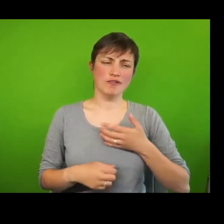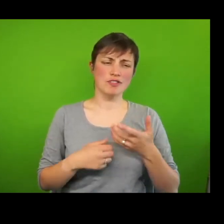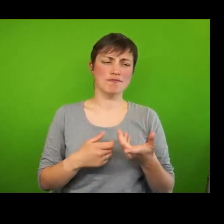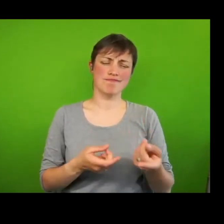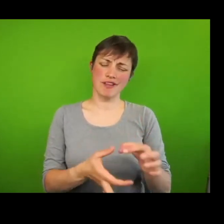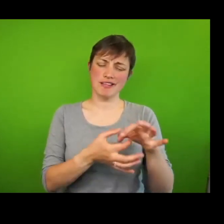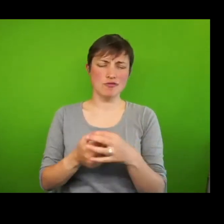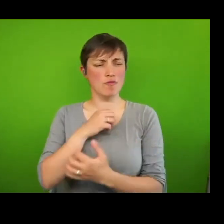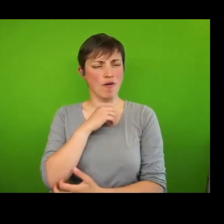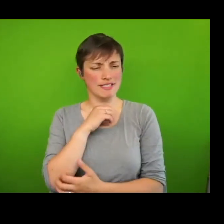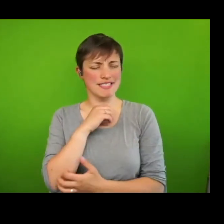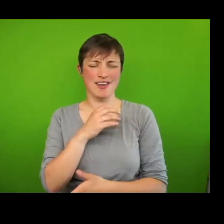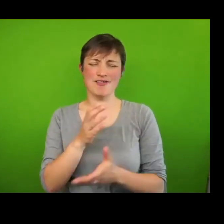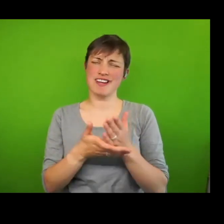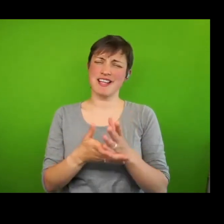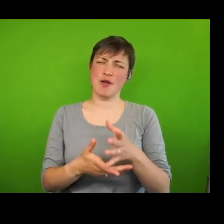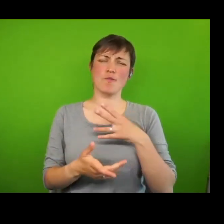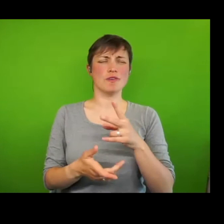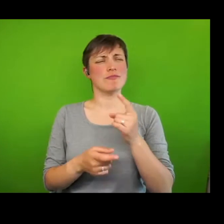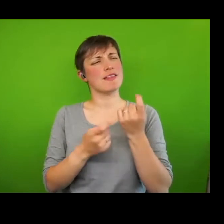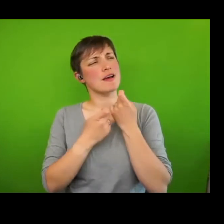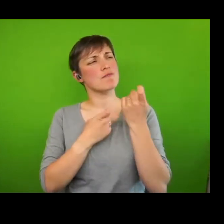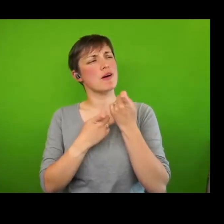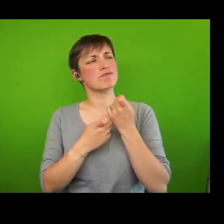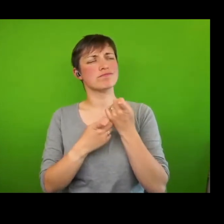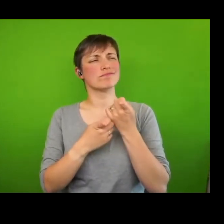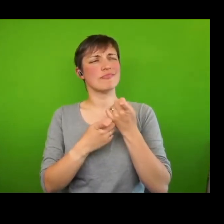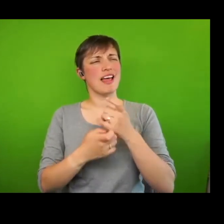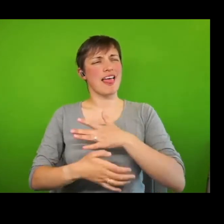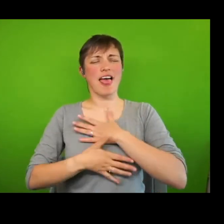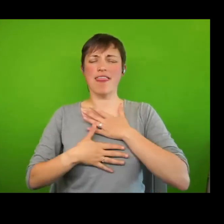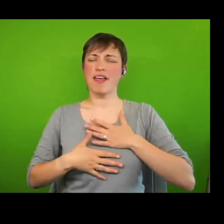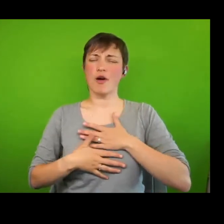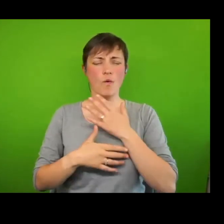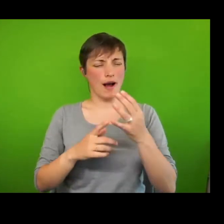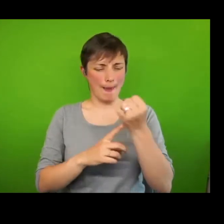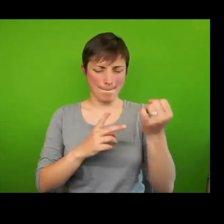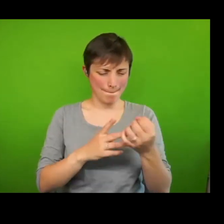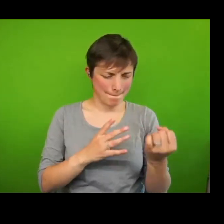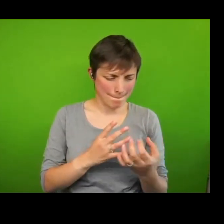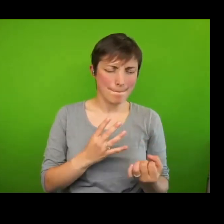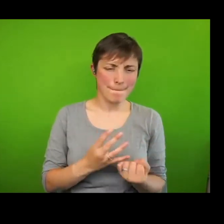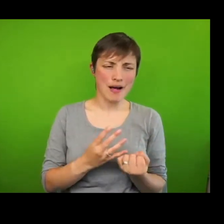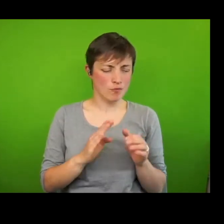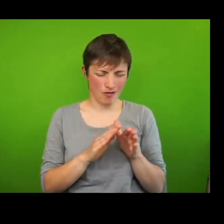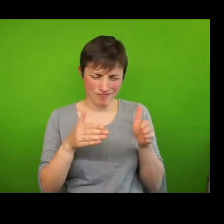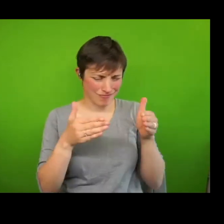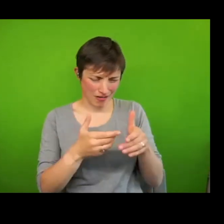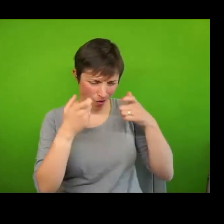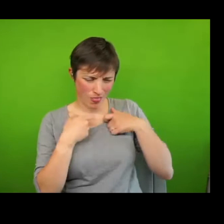set of ethical claims, rather than a narrow legalistic term, in narrow legalistic terms.